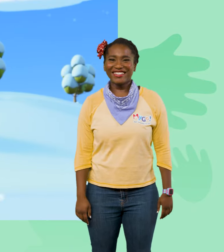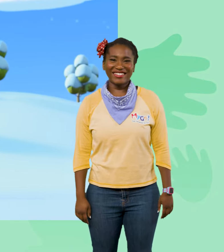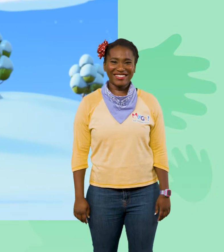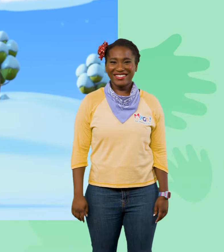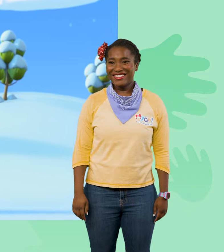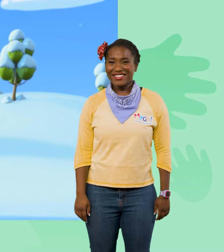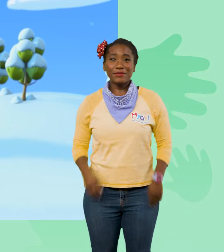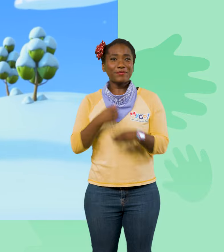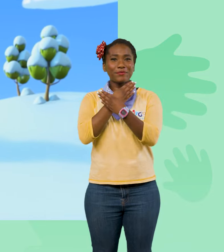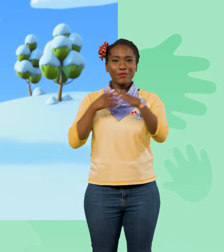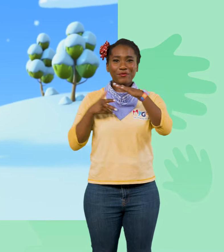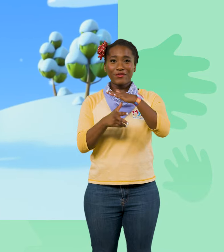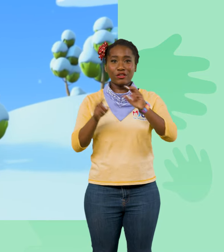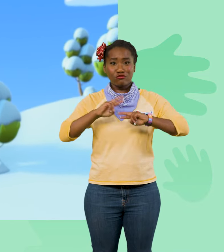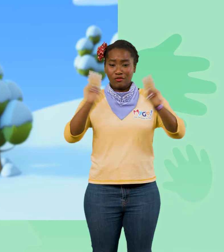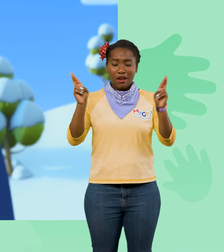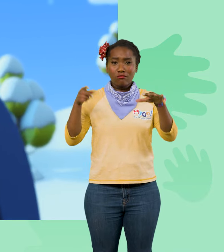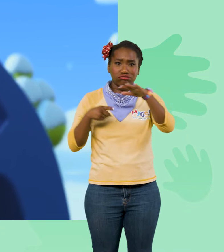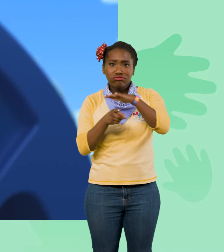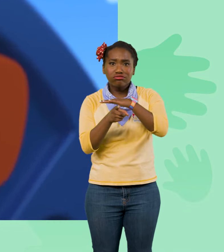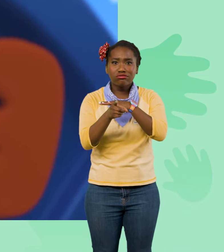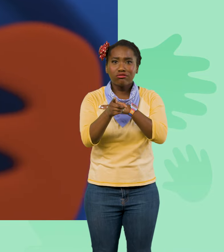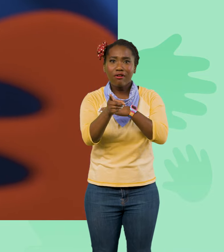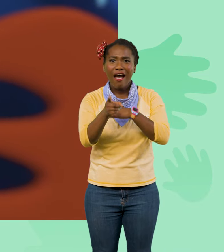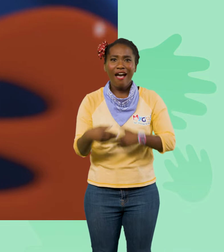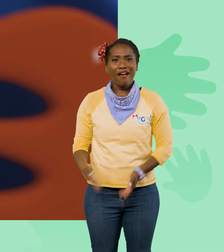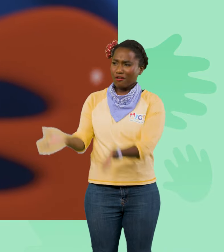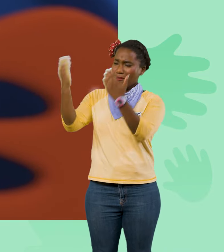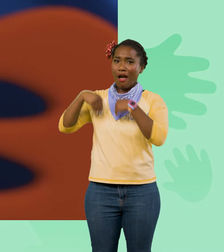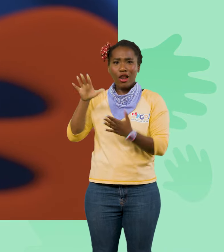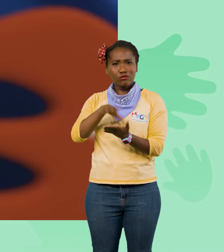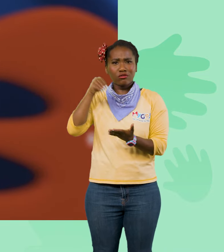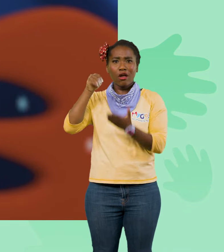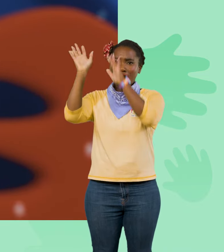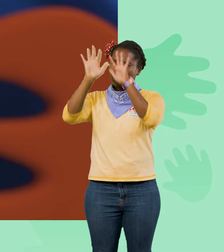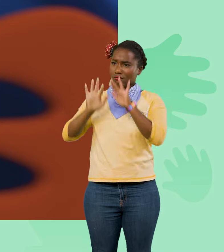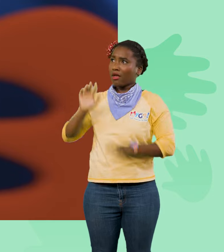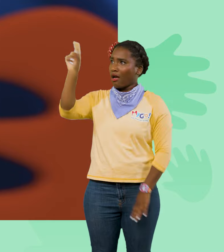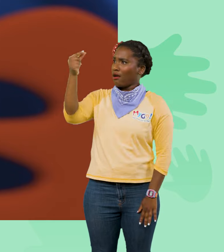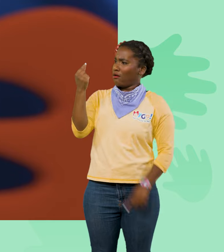The Blippy-mobile is ready for adventure. Let's go find out how a snowflake is made.